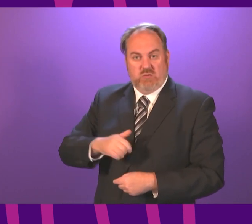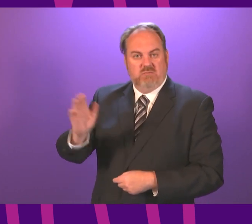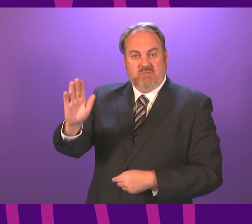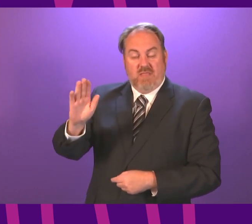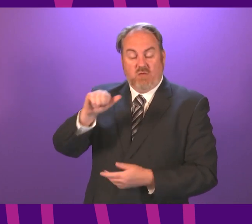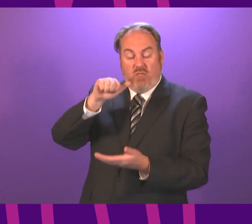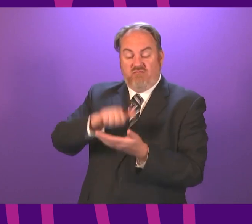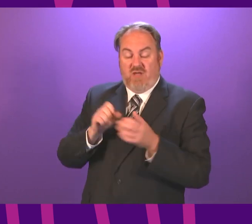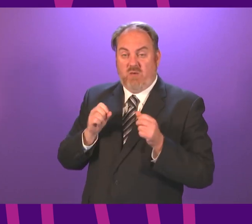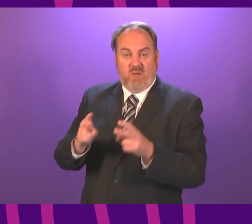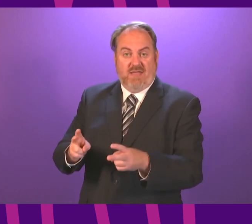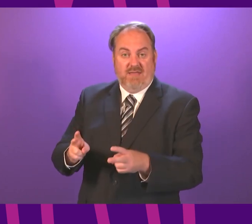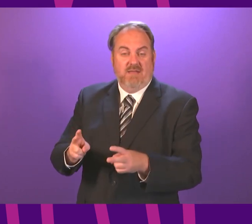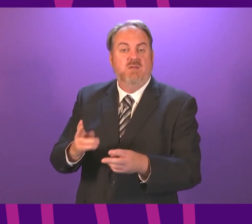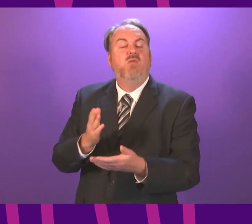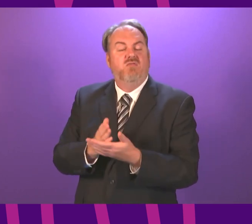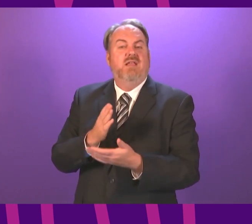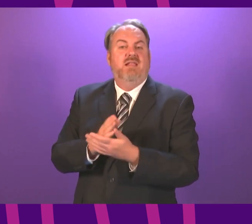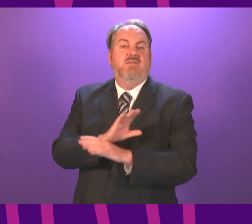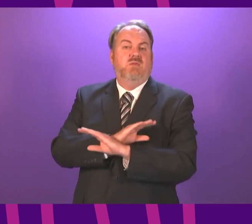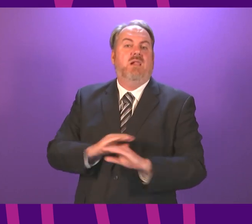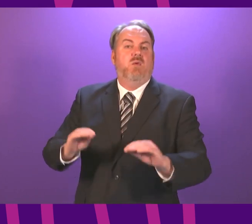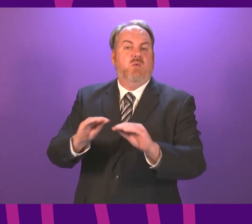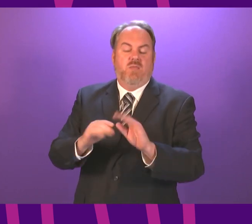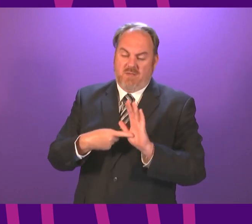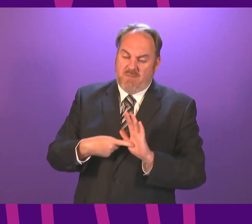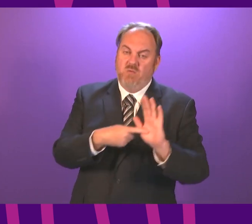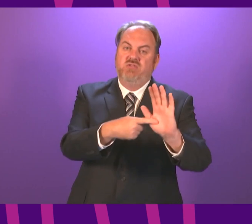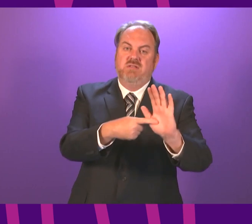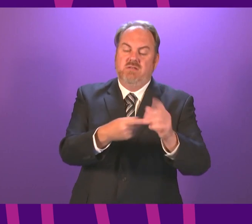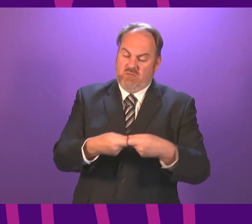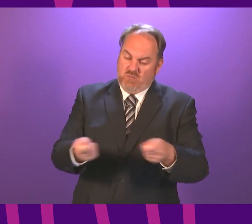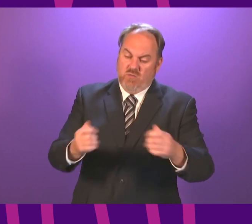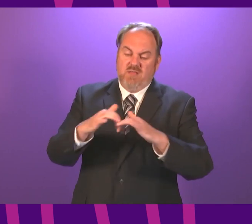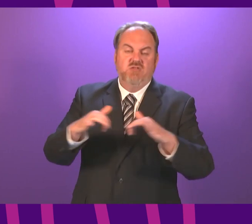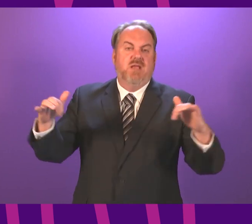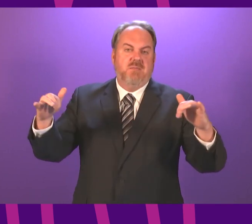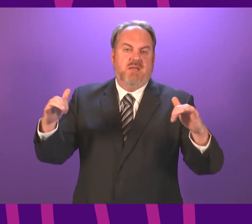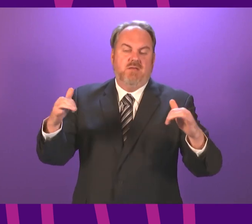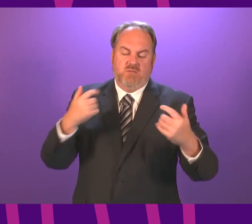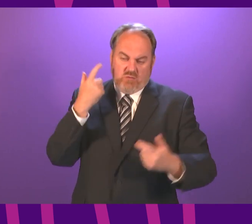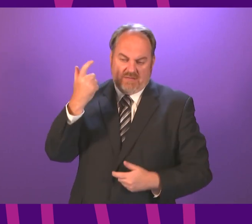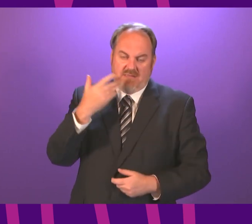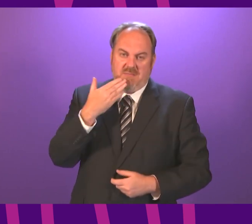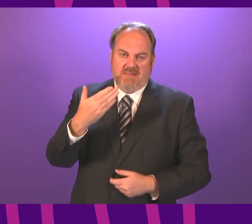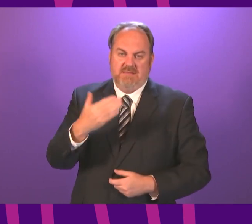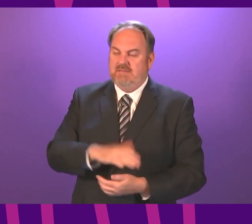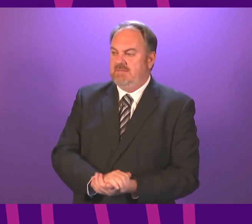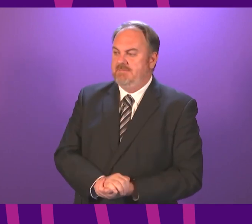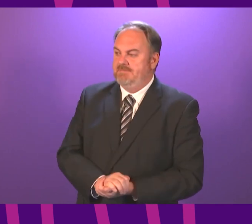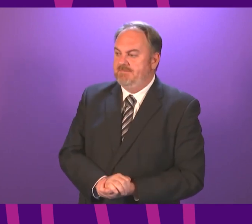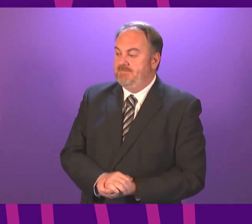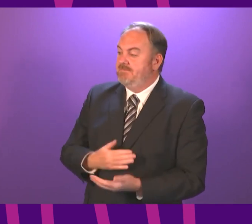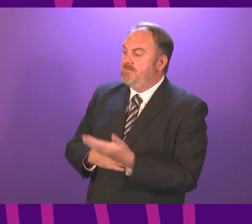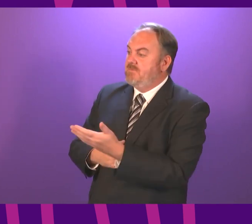way forward. So I put the motion forward to the chamber. Thank you. I